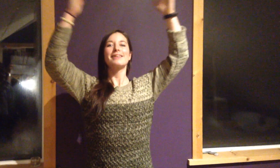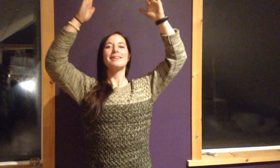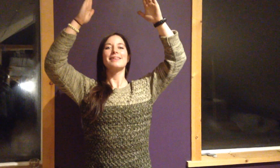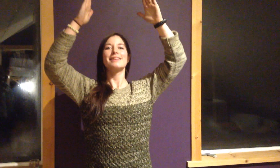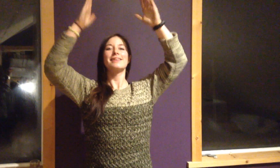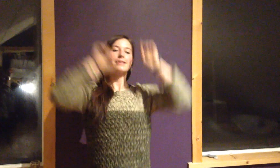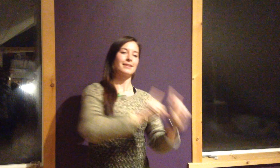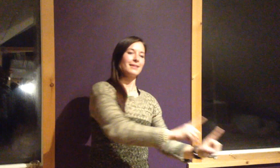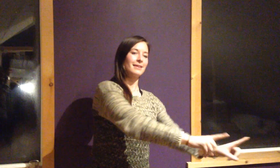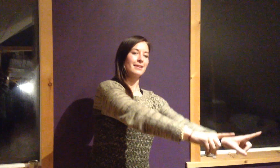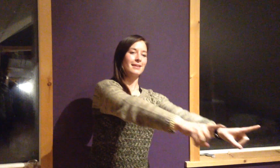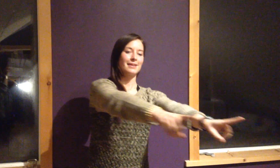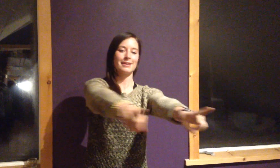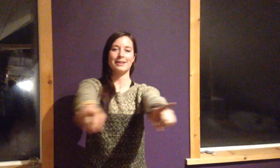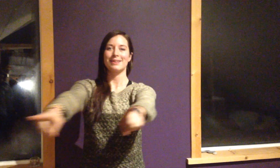yield one another.